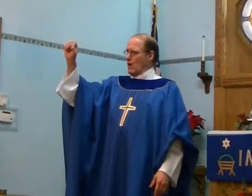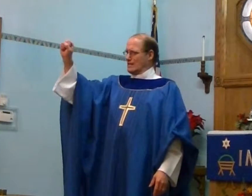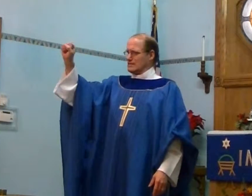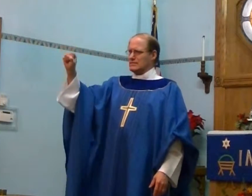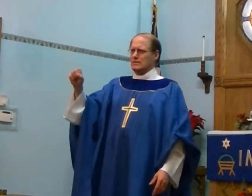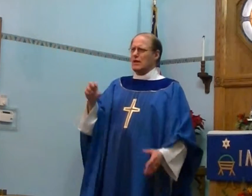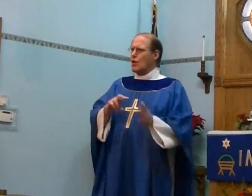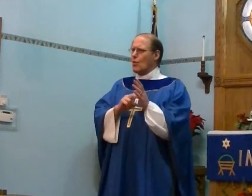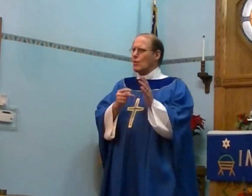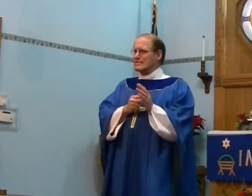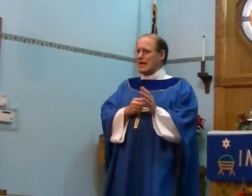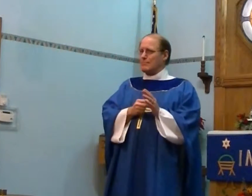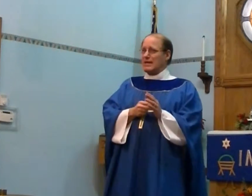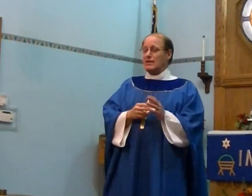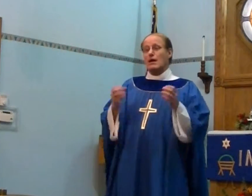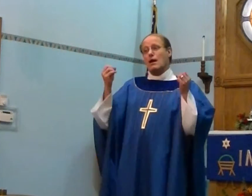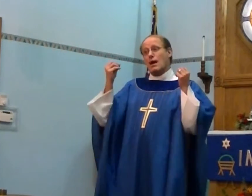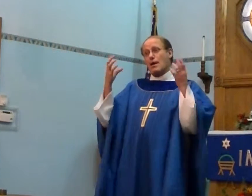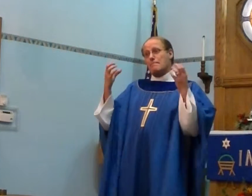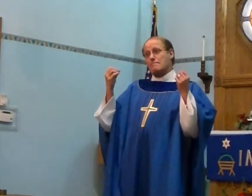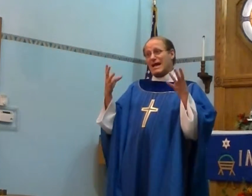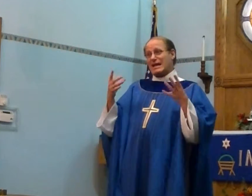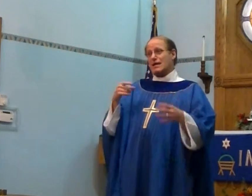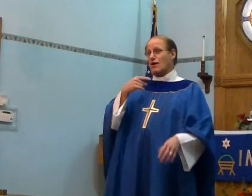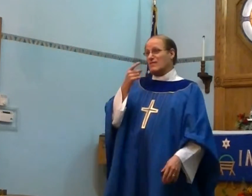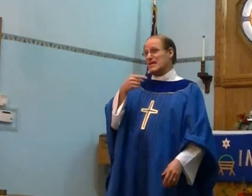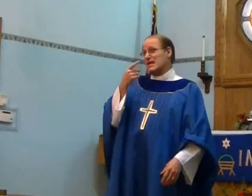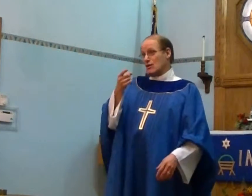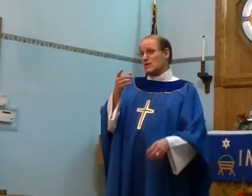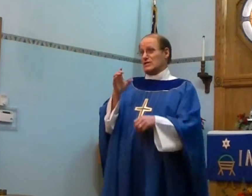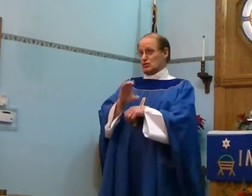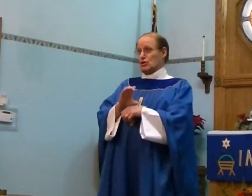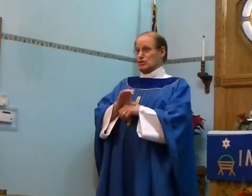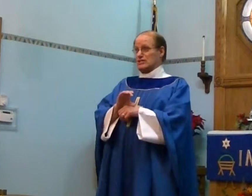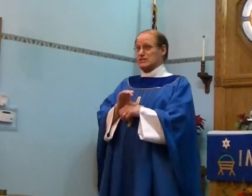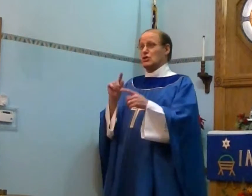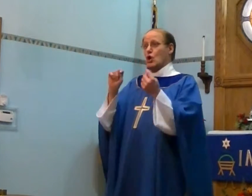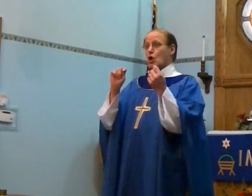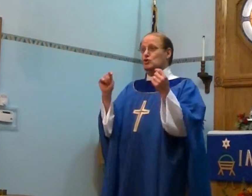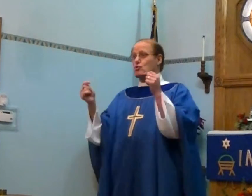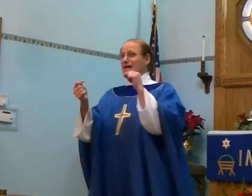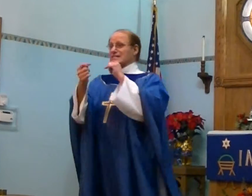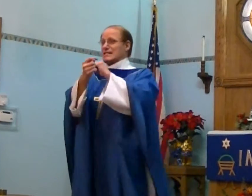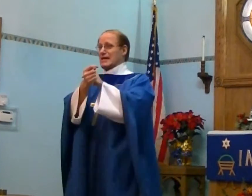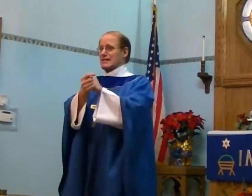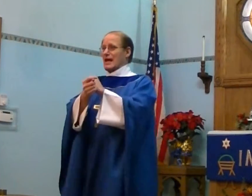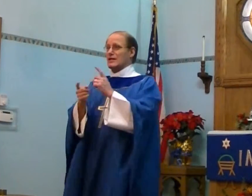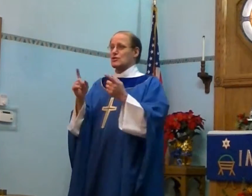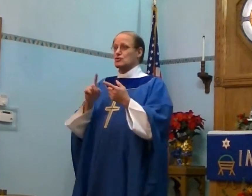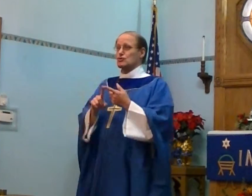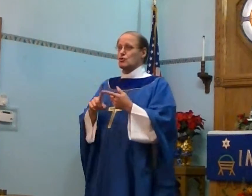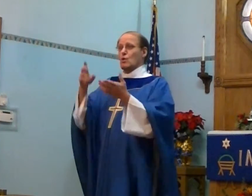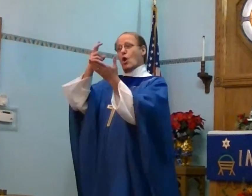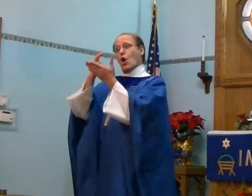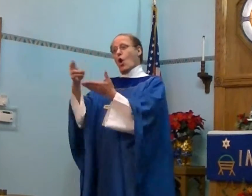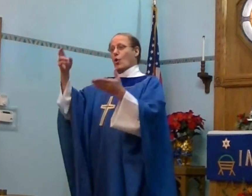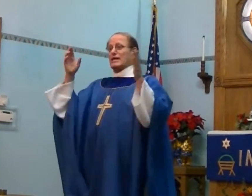What does that mean? Many of the hearing churches translate that to holy